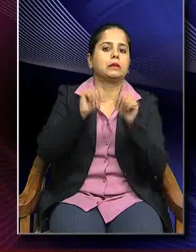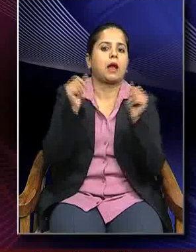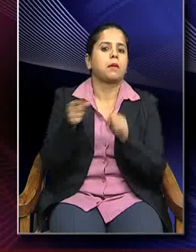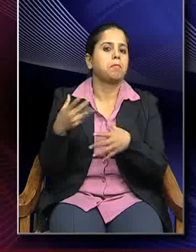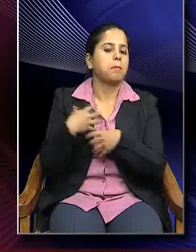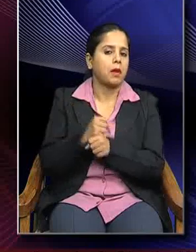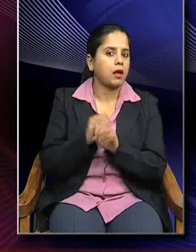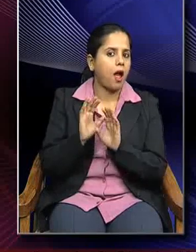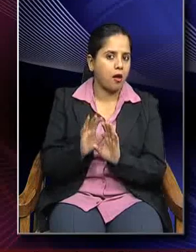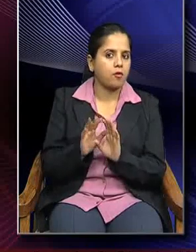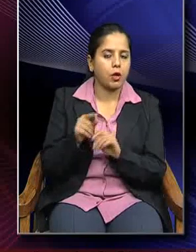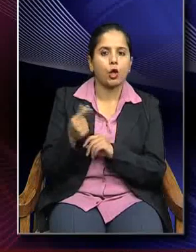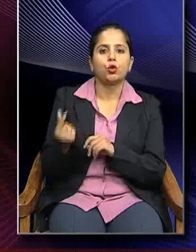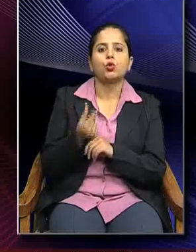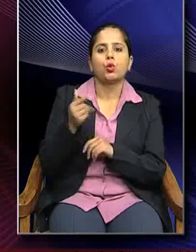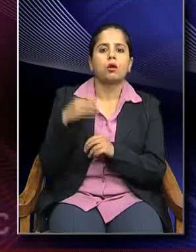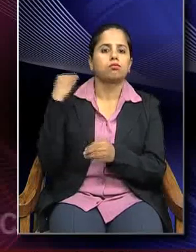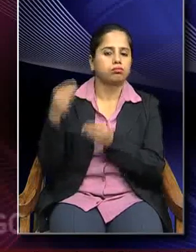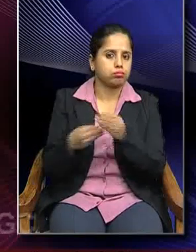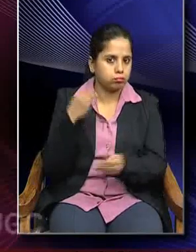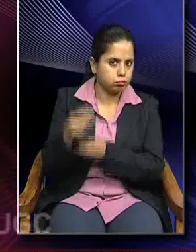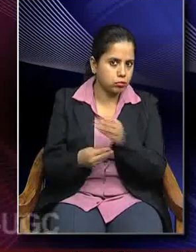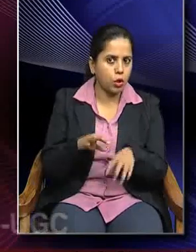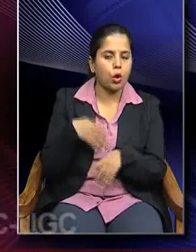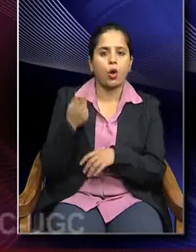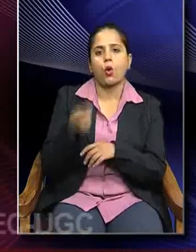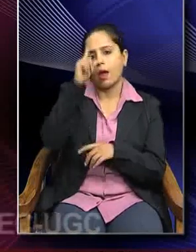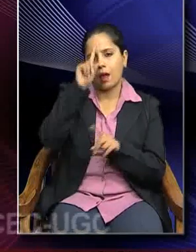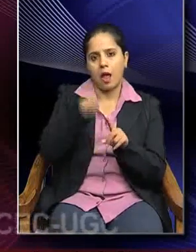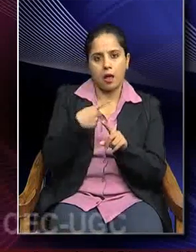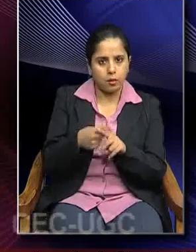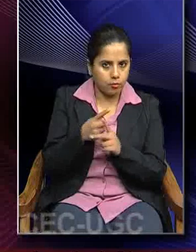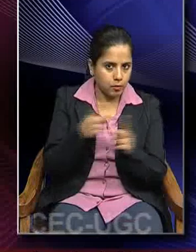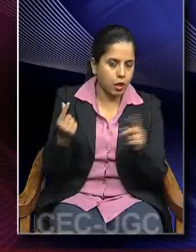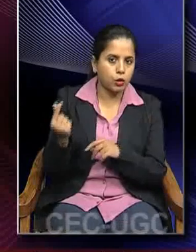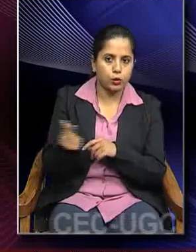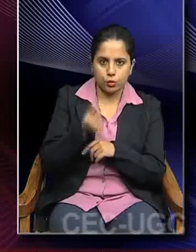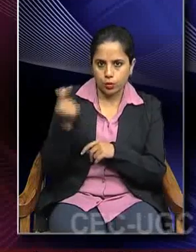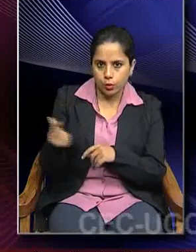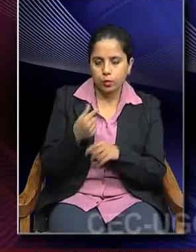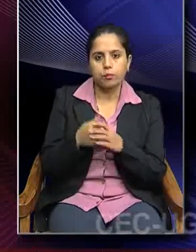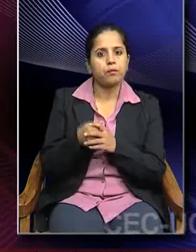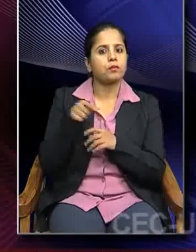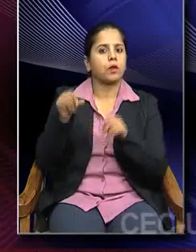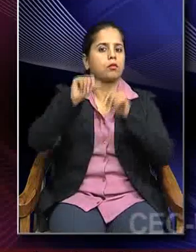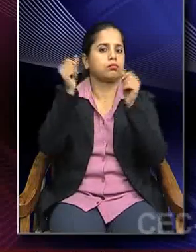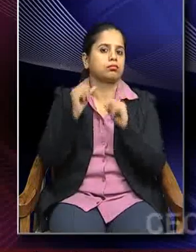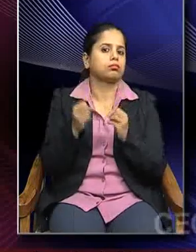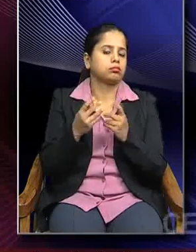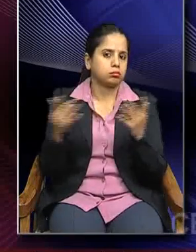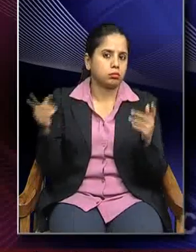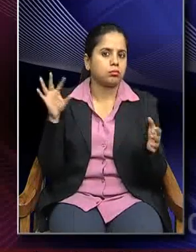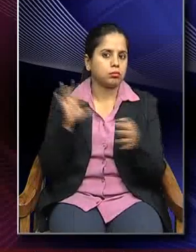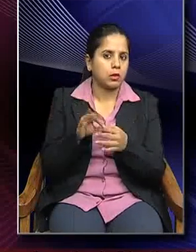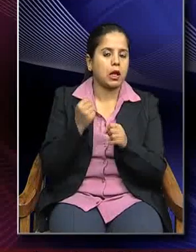using this tradition or using the expertise of sculptureds belonging